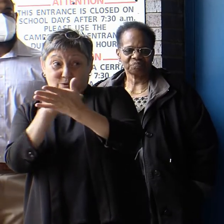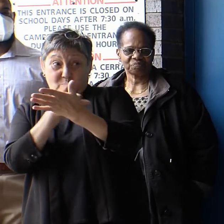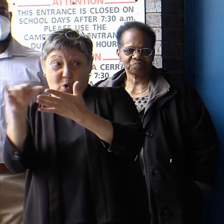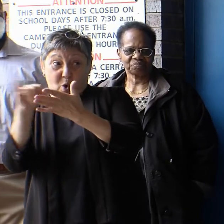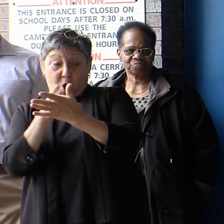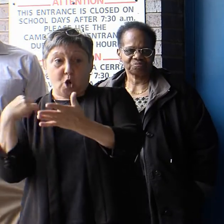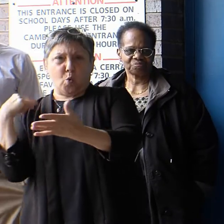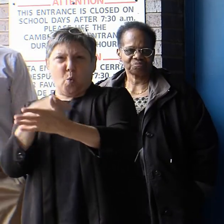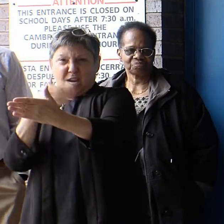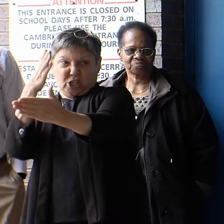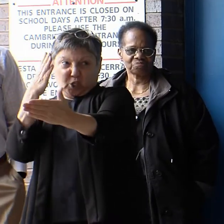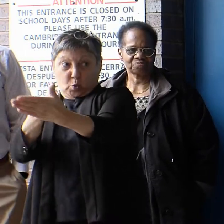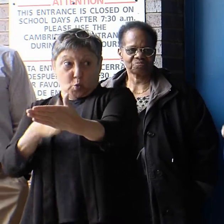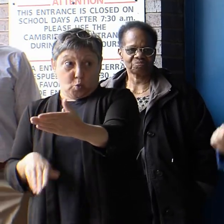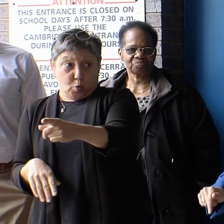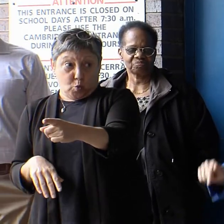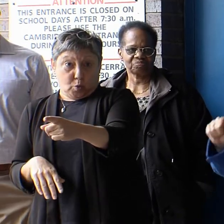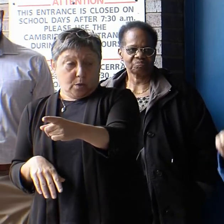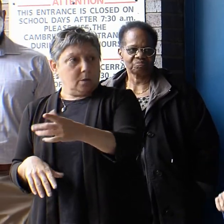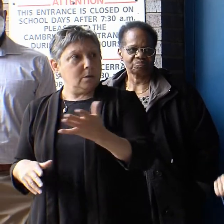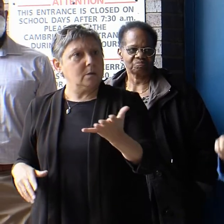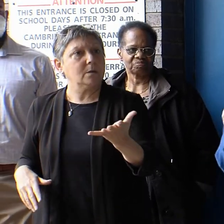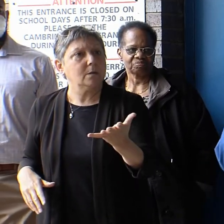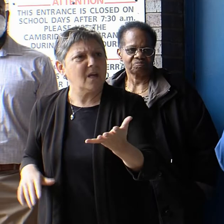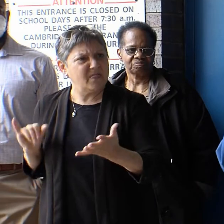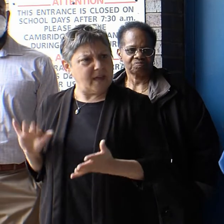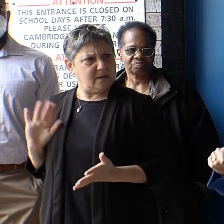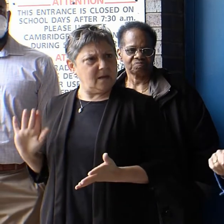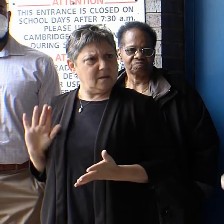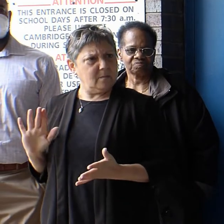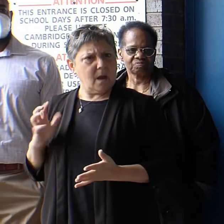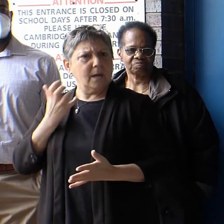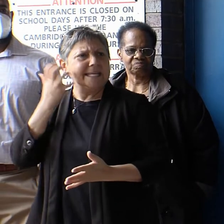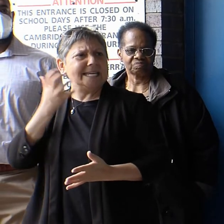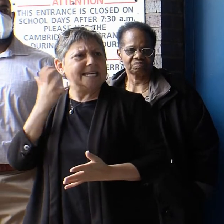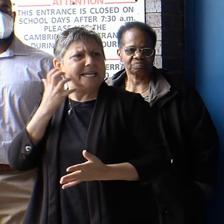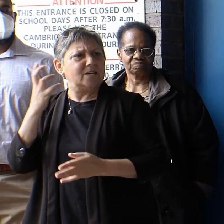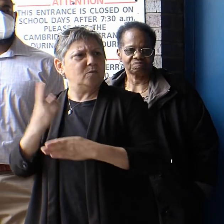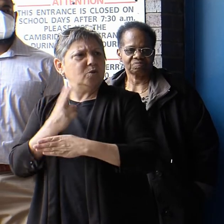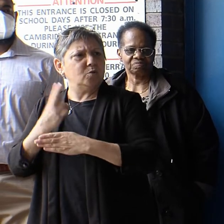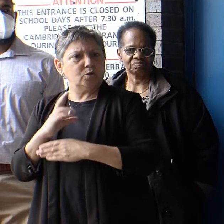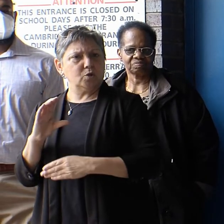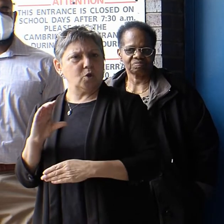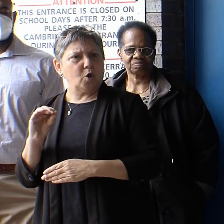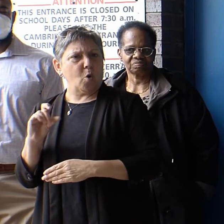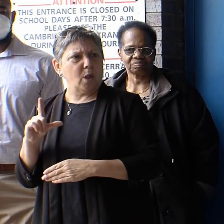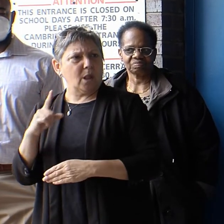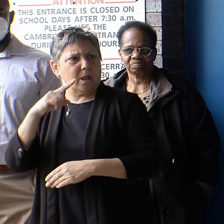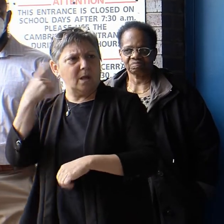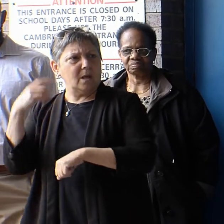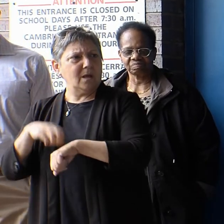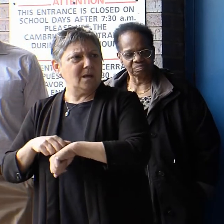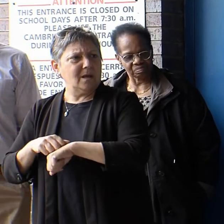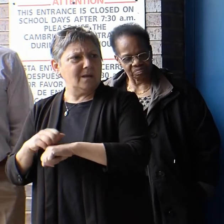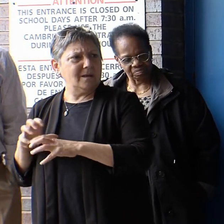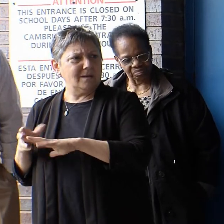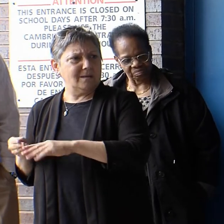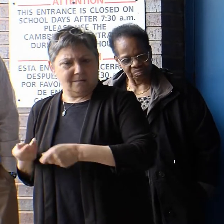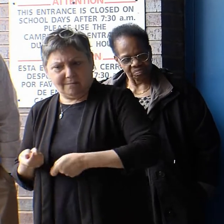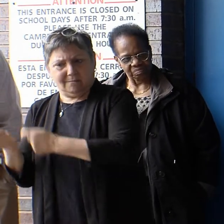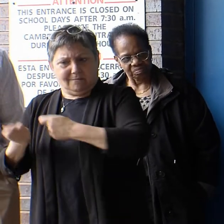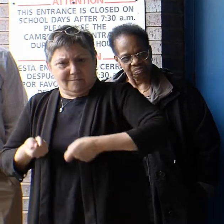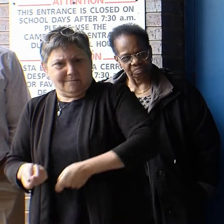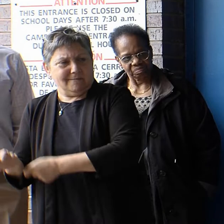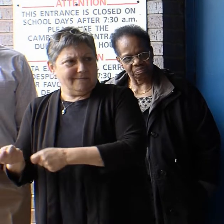in New York City. We still had coal burning heating systems. And as Mayor Wu said